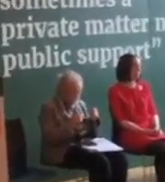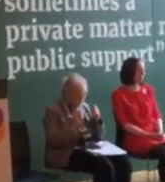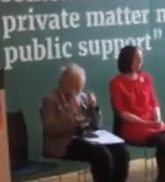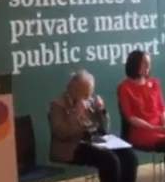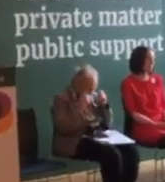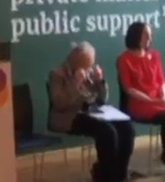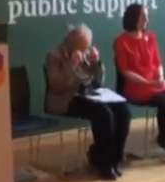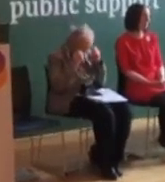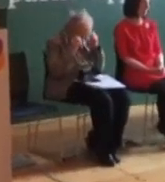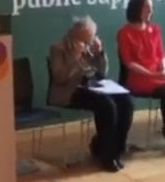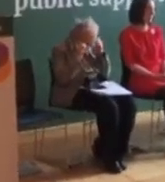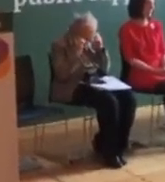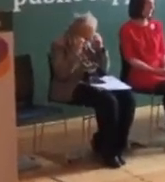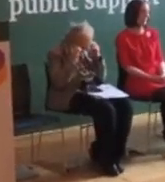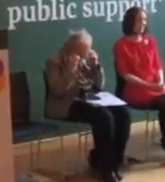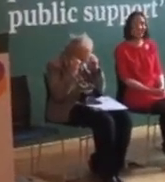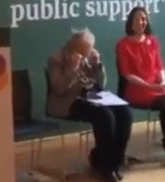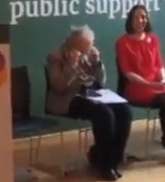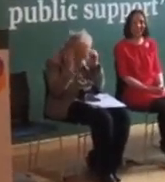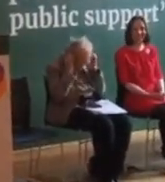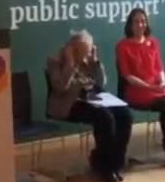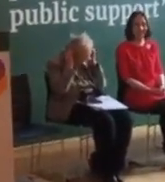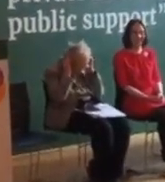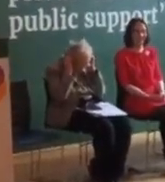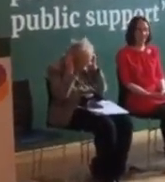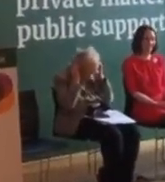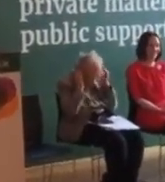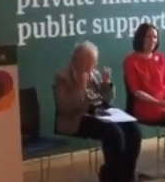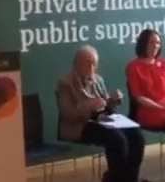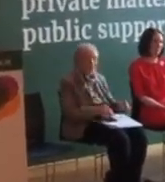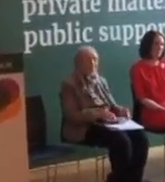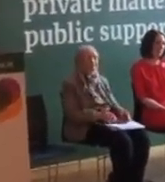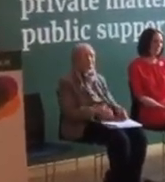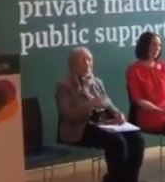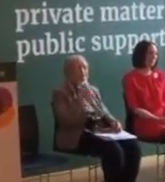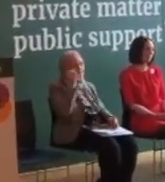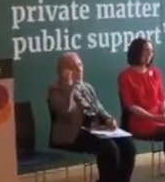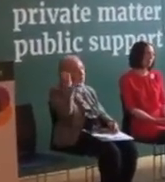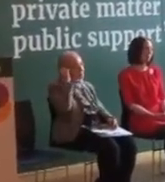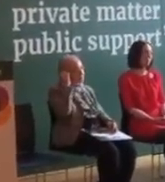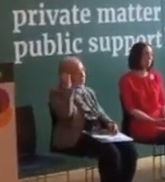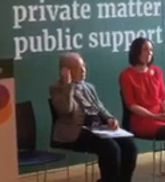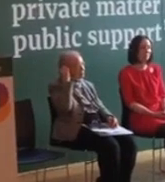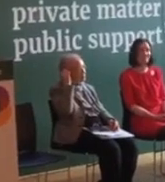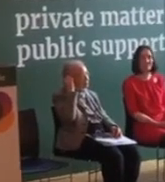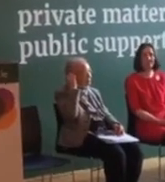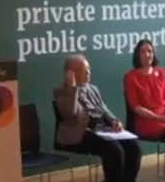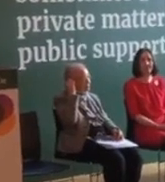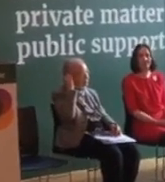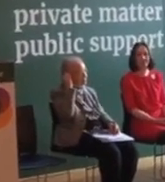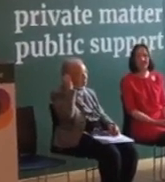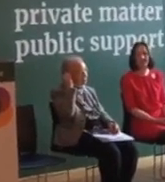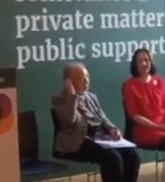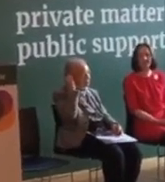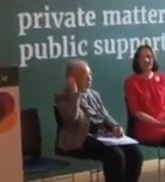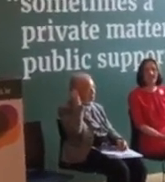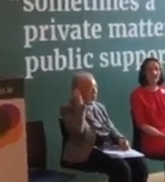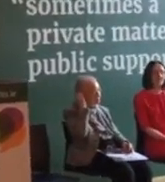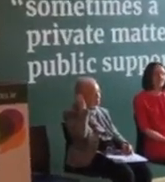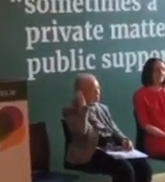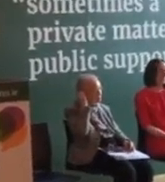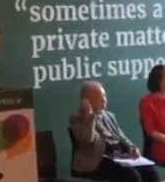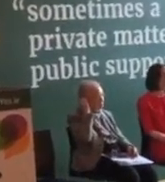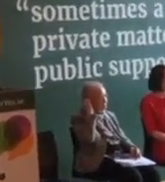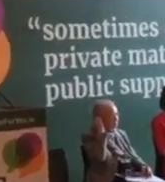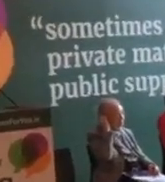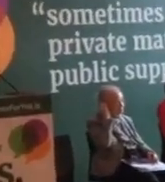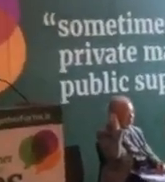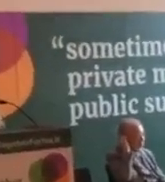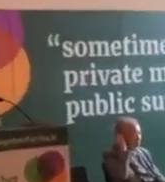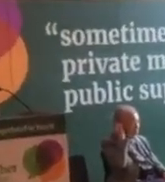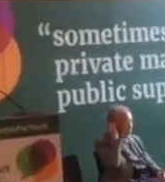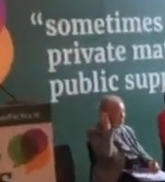country